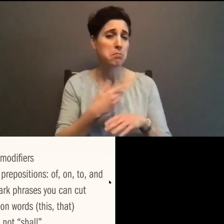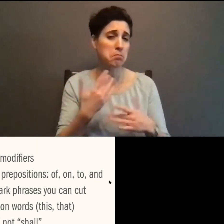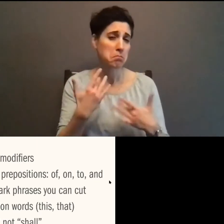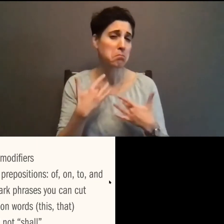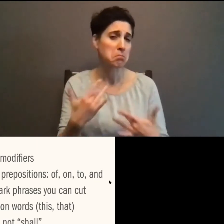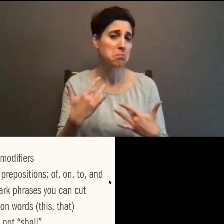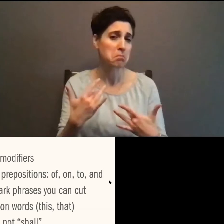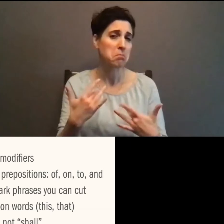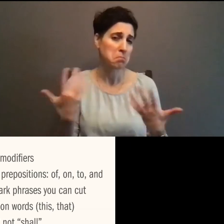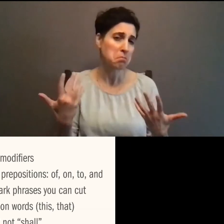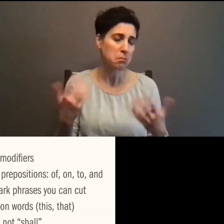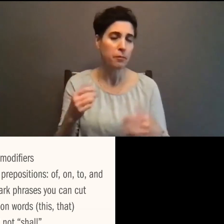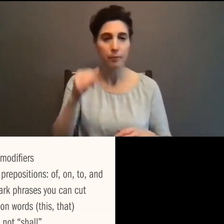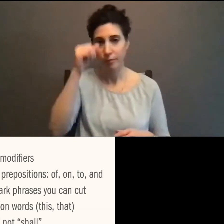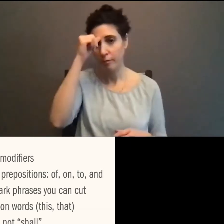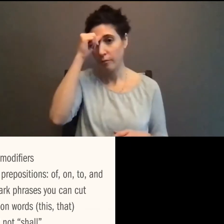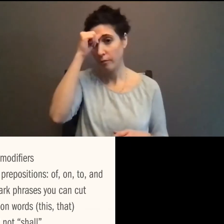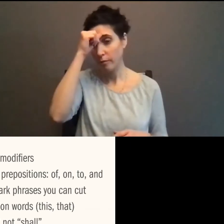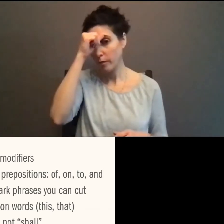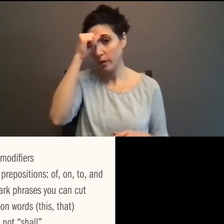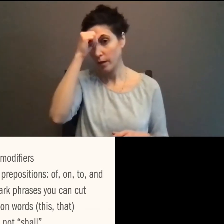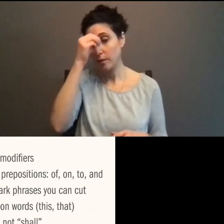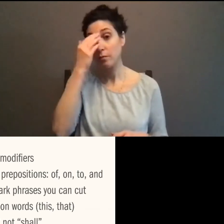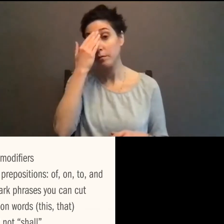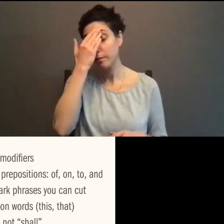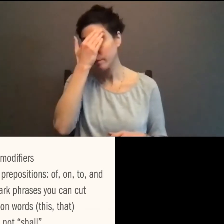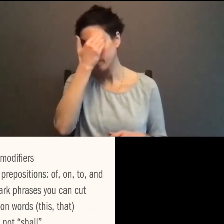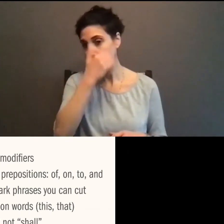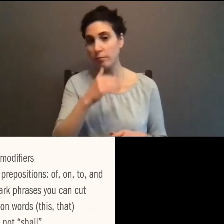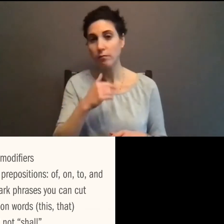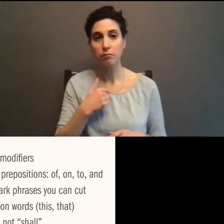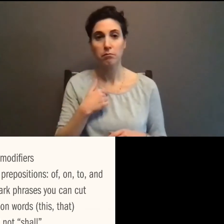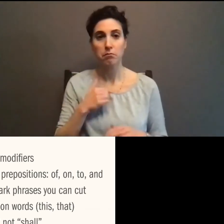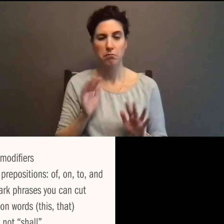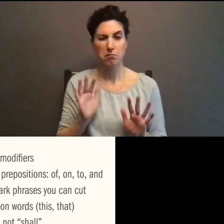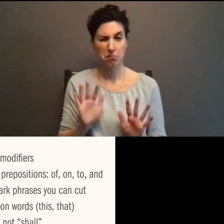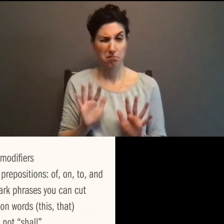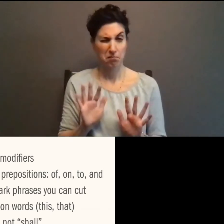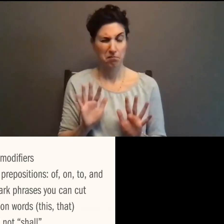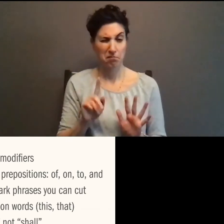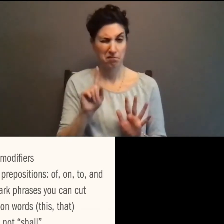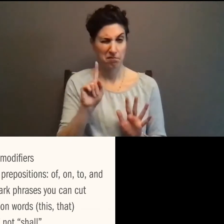so I think, um,